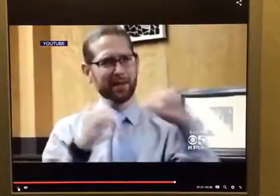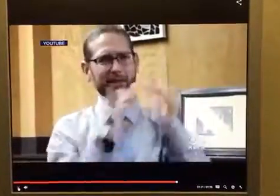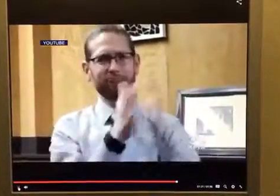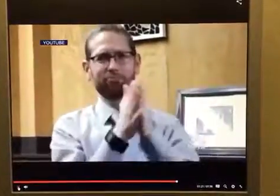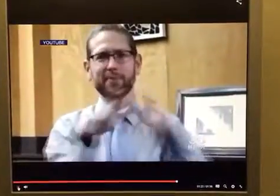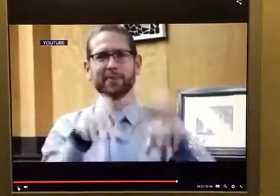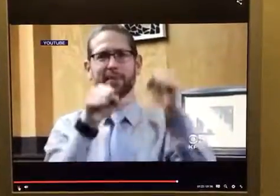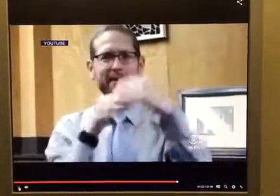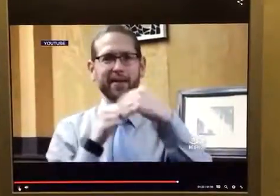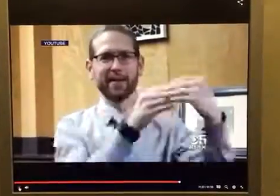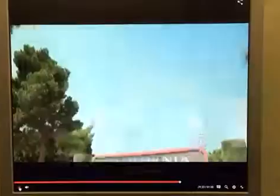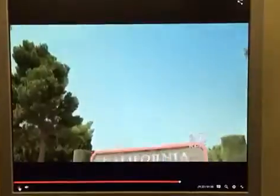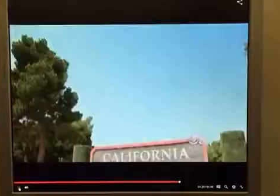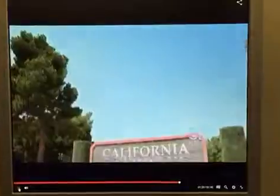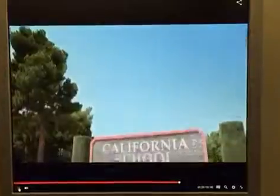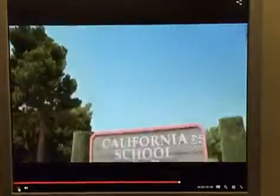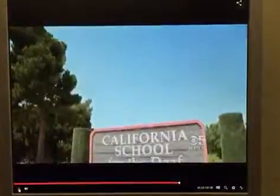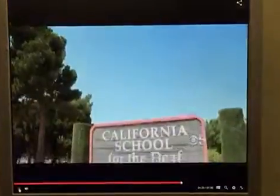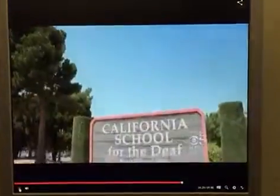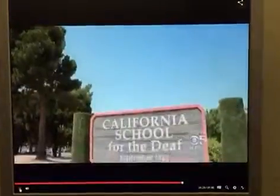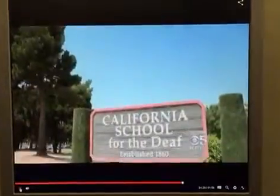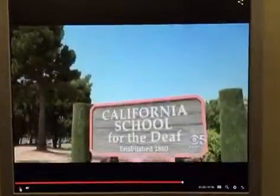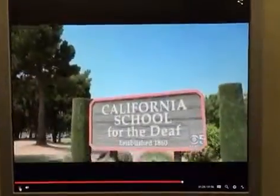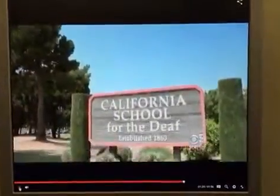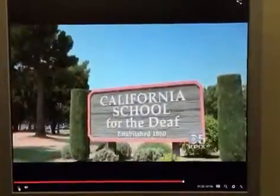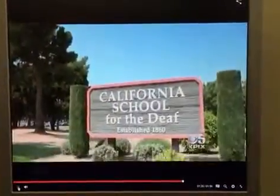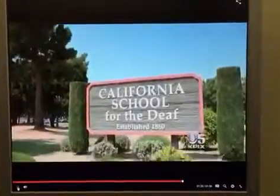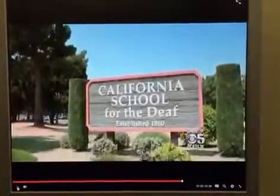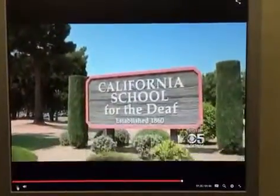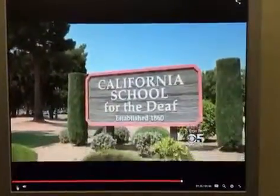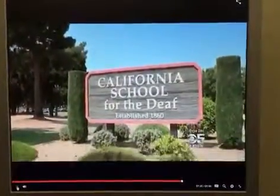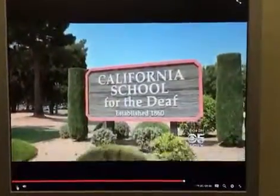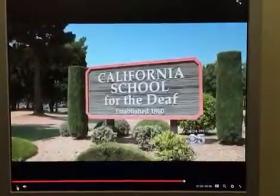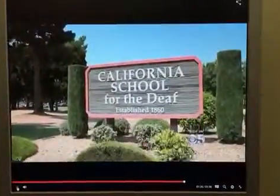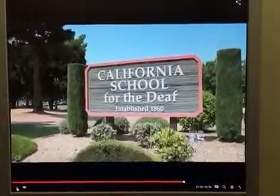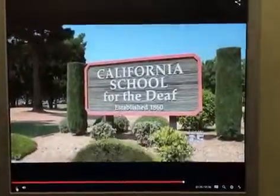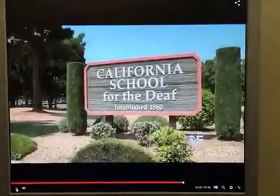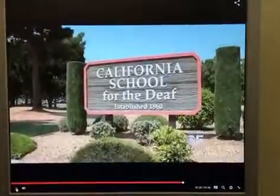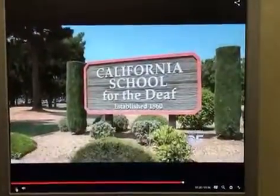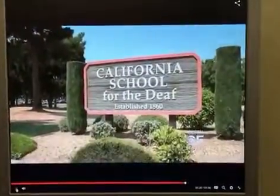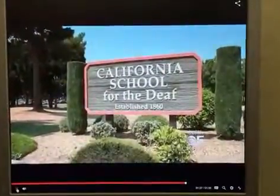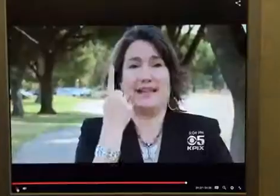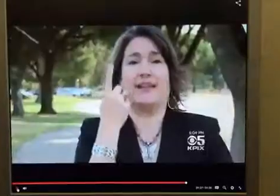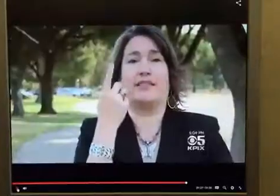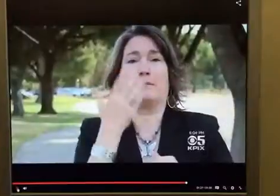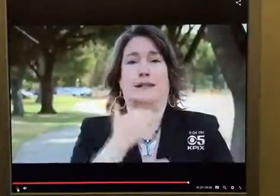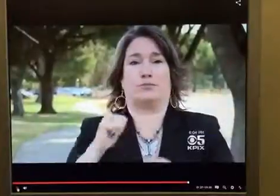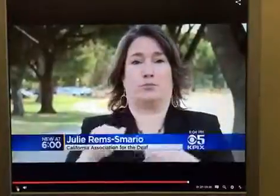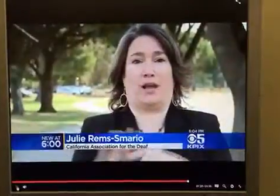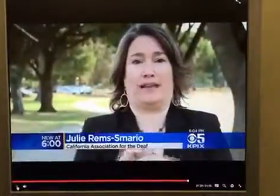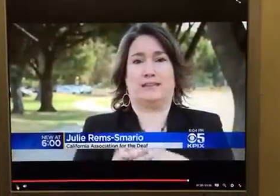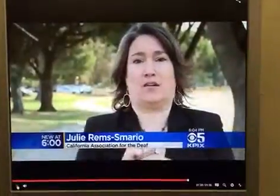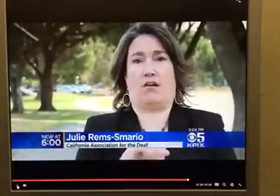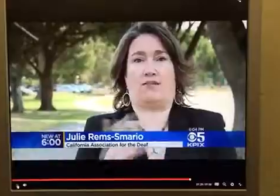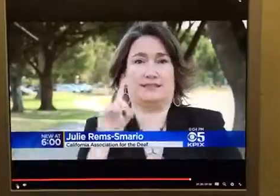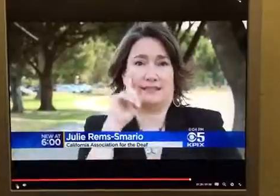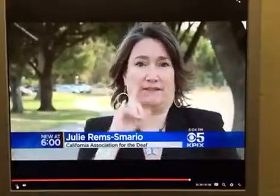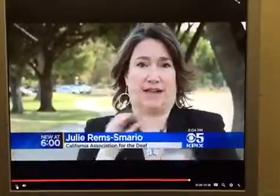is gone for good. The deaf community also believes that the cooperative education is often a struggle. I think the state does not understand